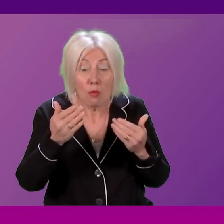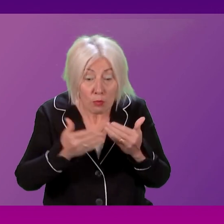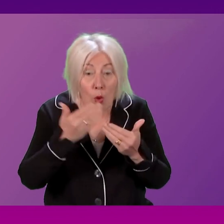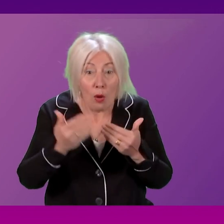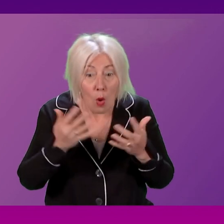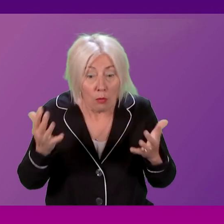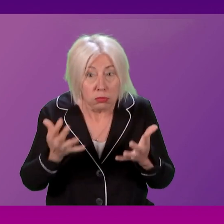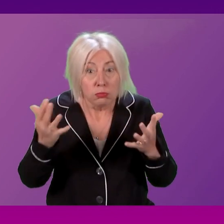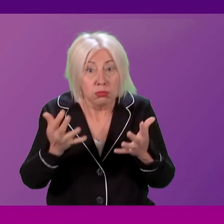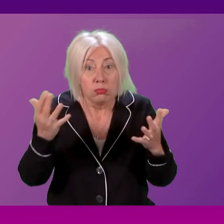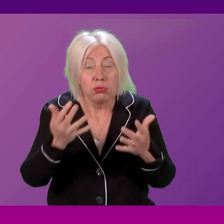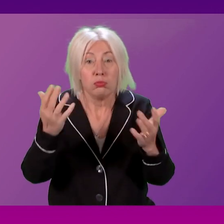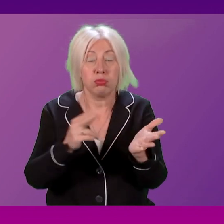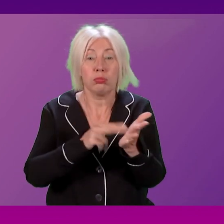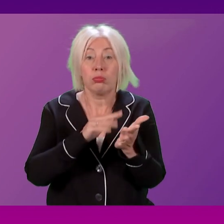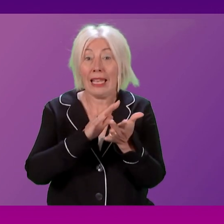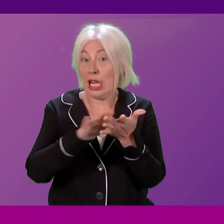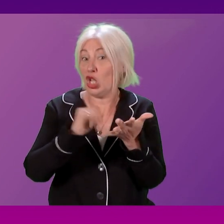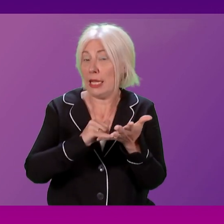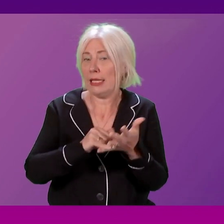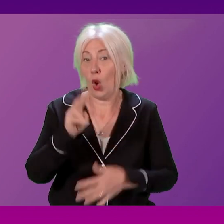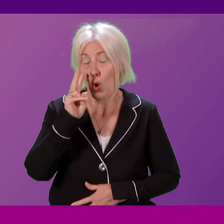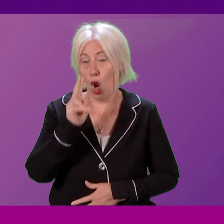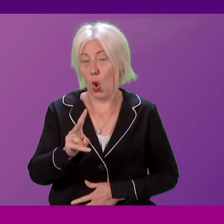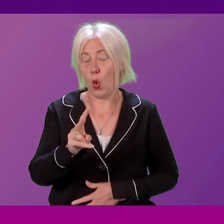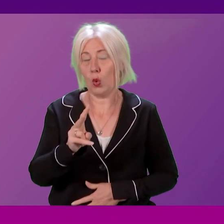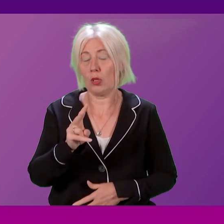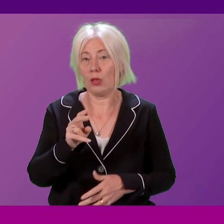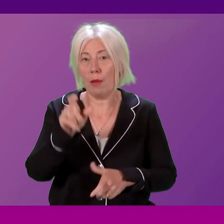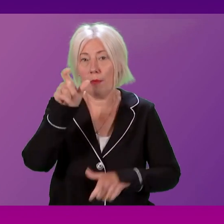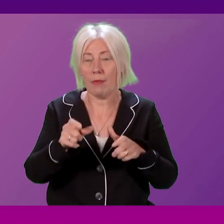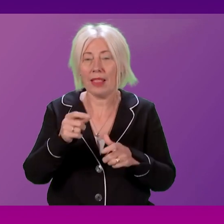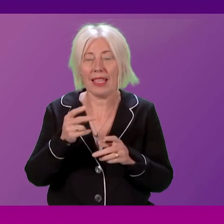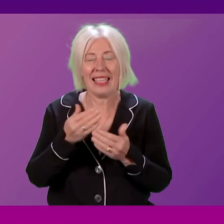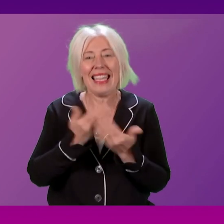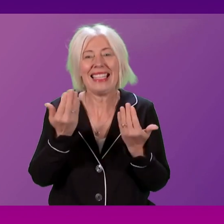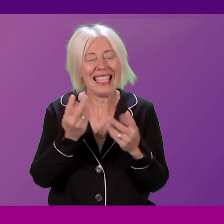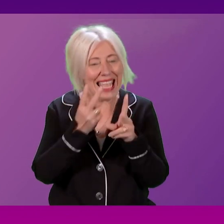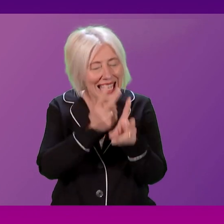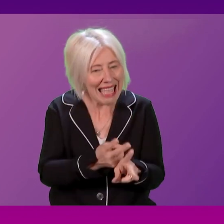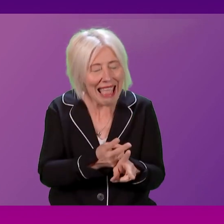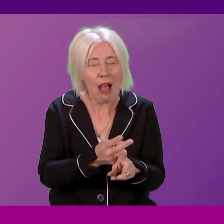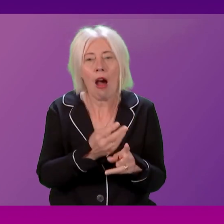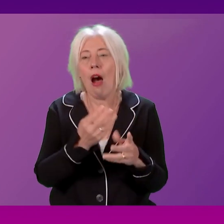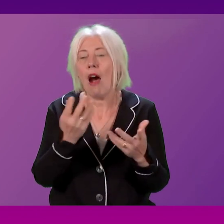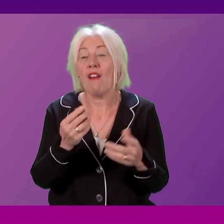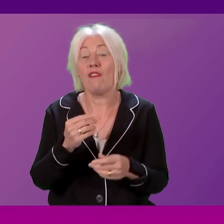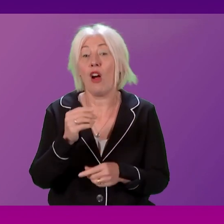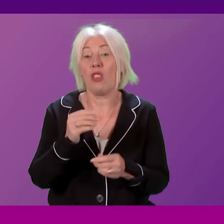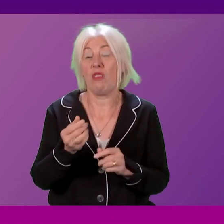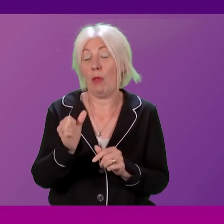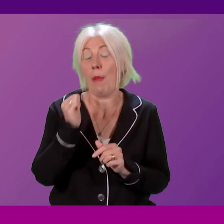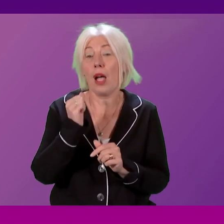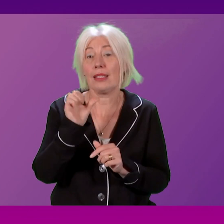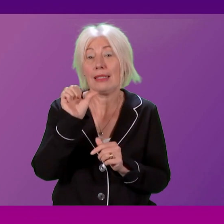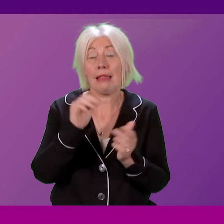activity within the NHS. When I look at the activity in relation to inpatient daycare, the activity for quarter two was at its highest